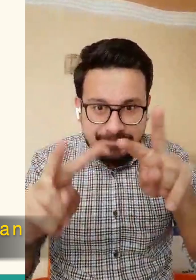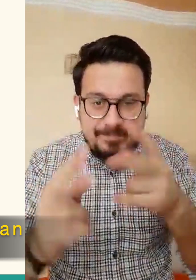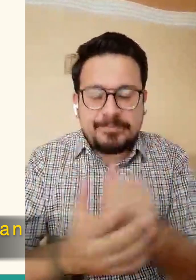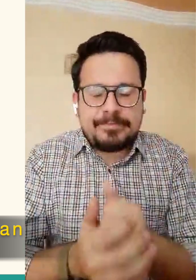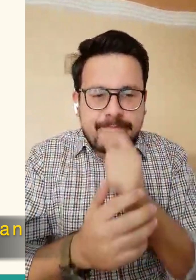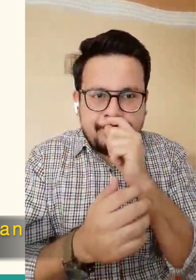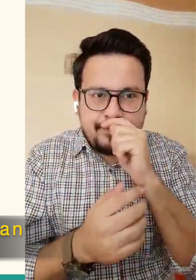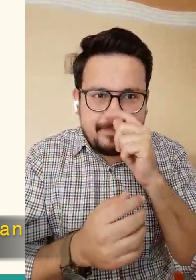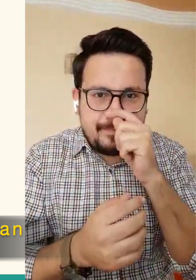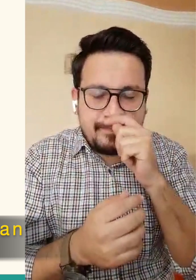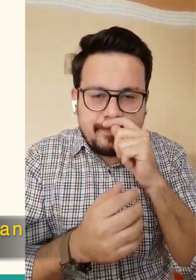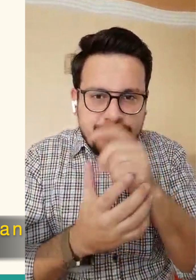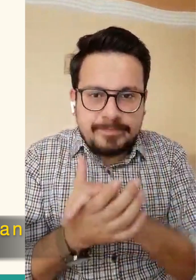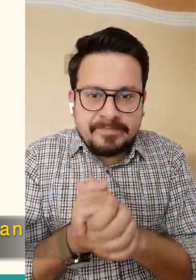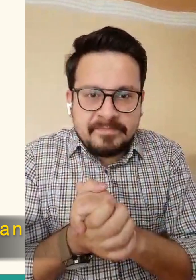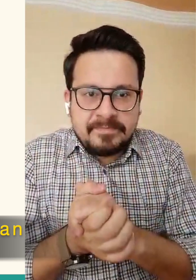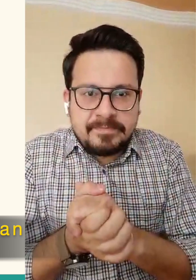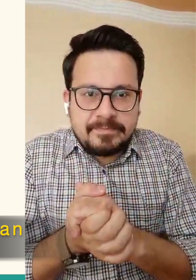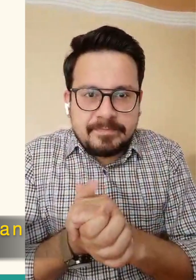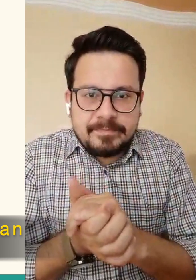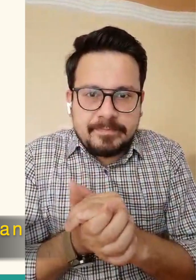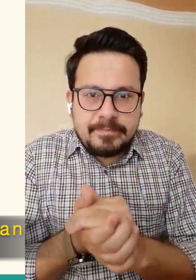overeating as well overeating hazardous